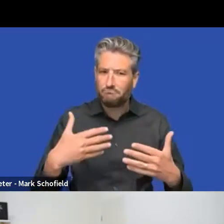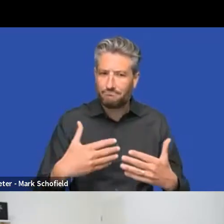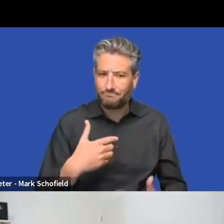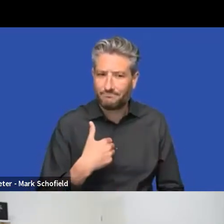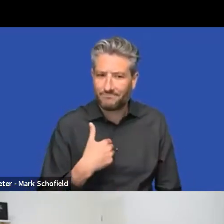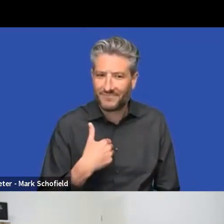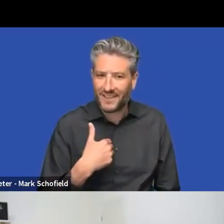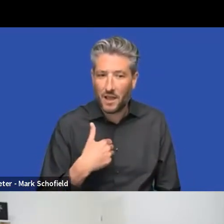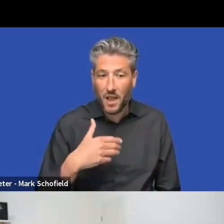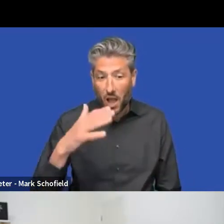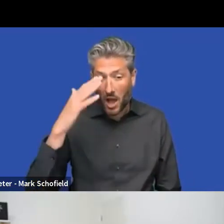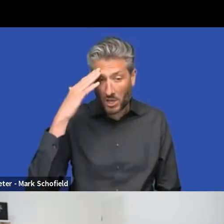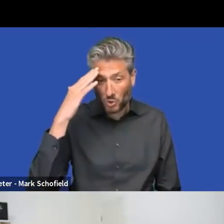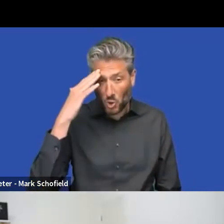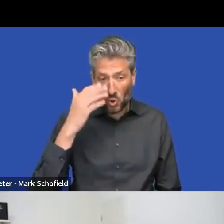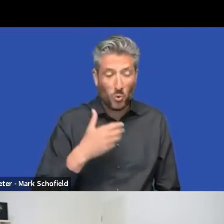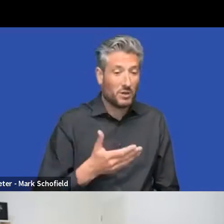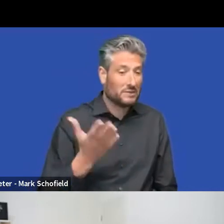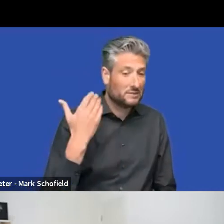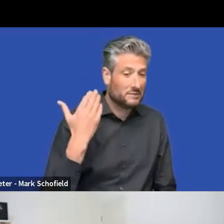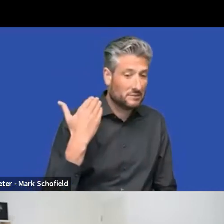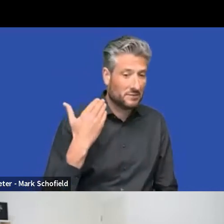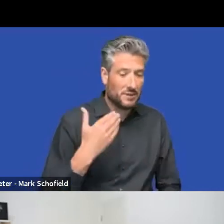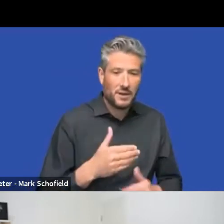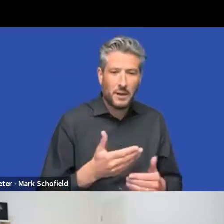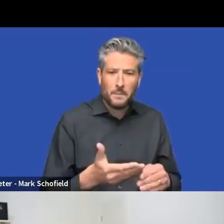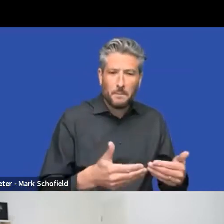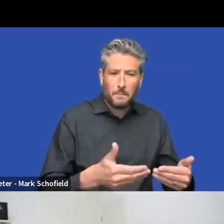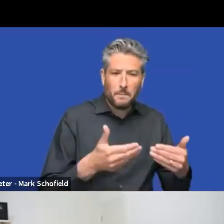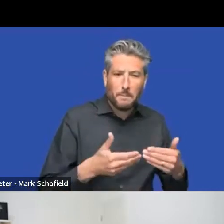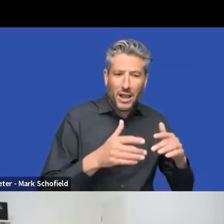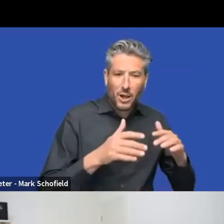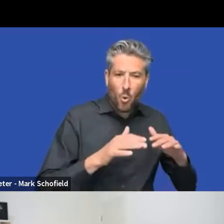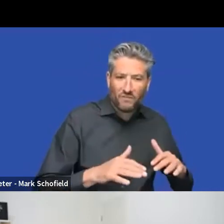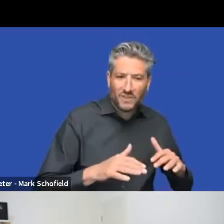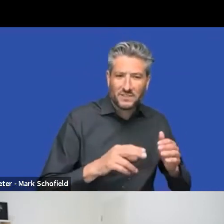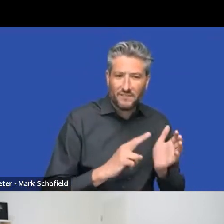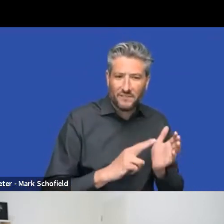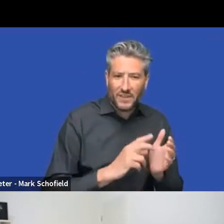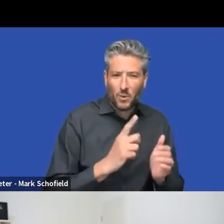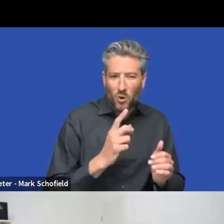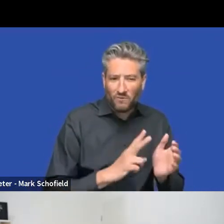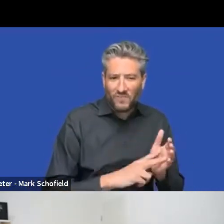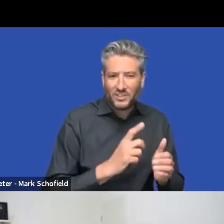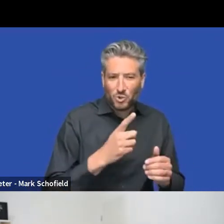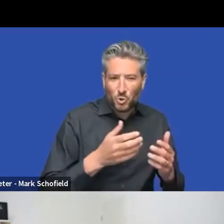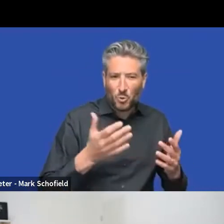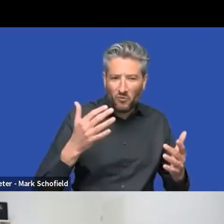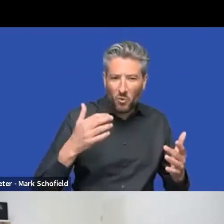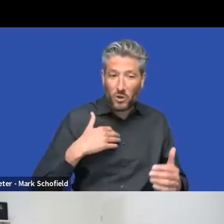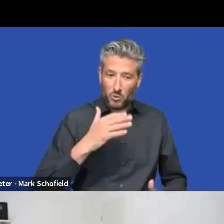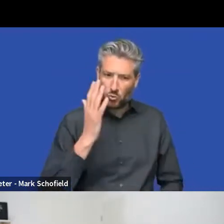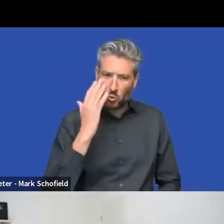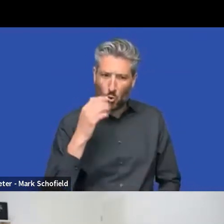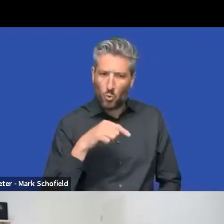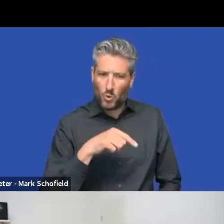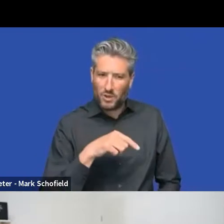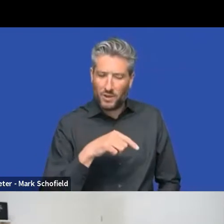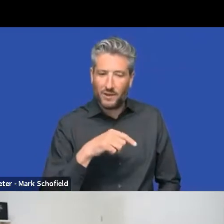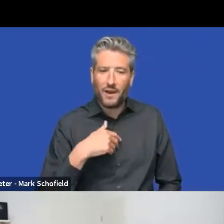probably been built, I think it's quite interesting that you, we have, uh, that we are seeing these teams develop. So I think this is probably the